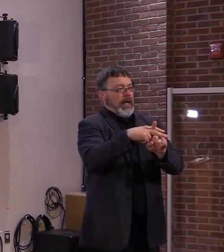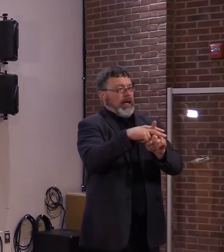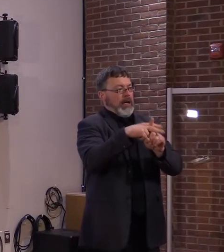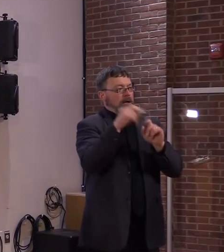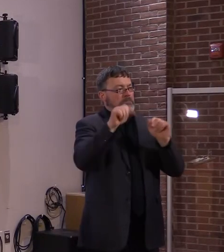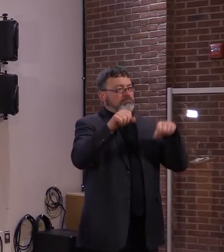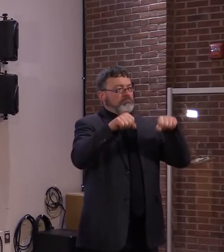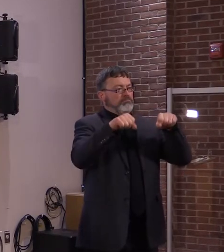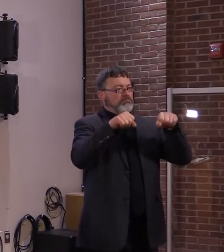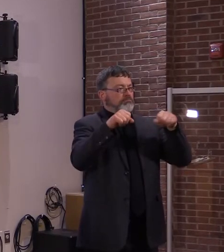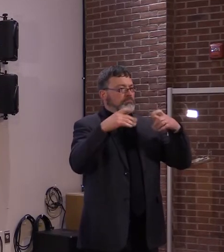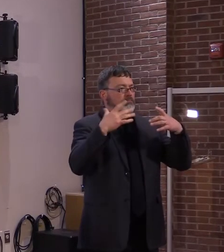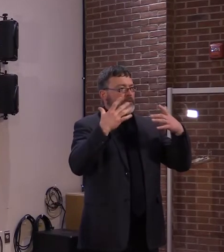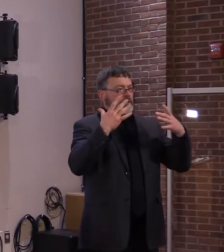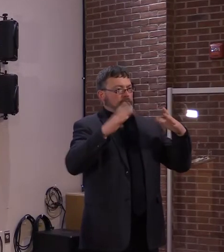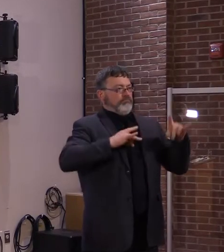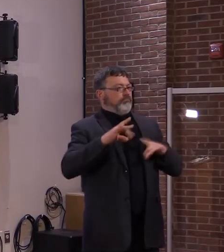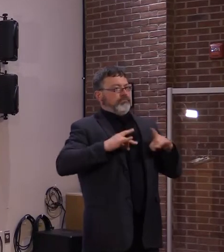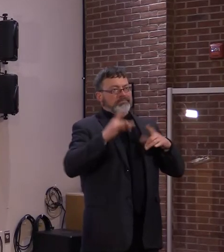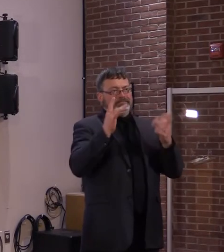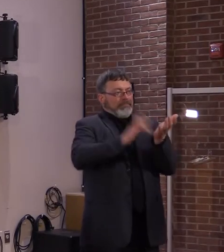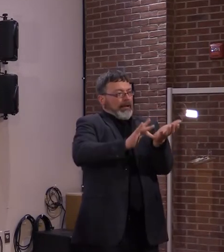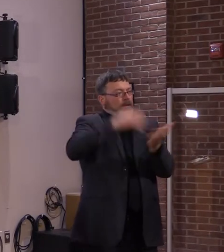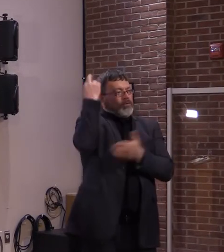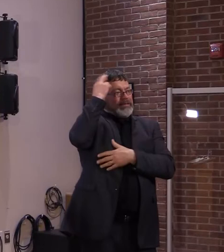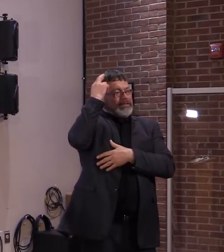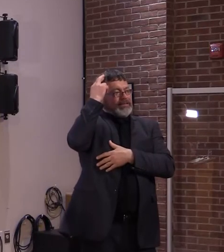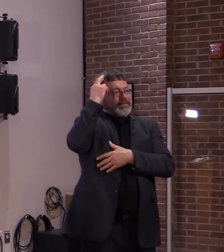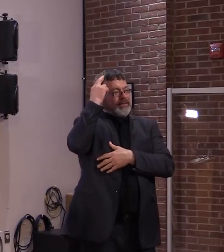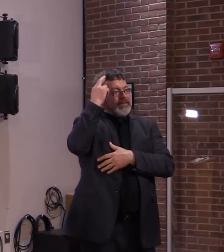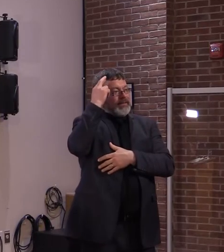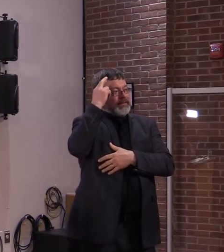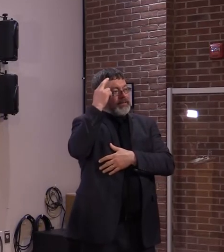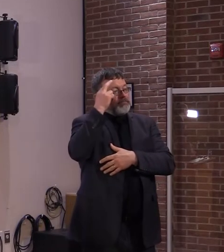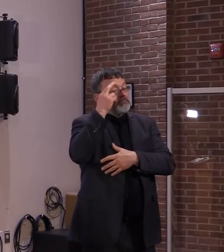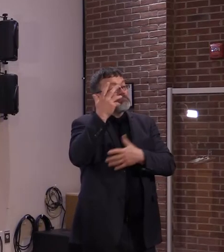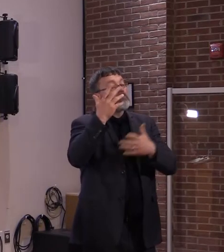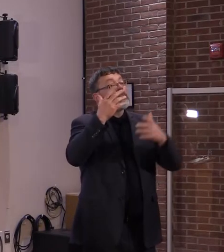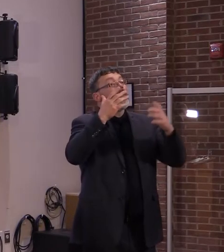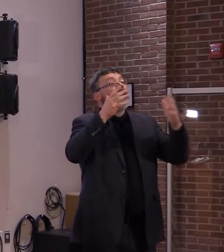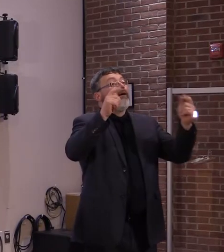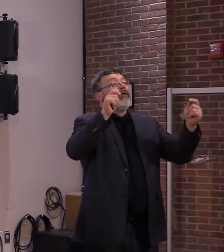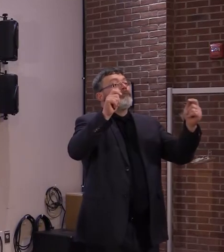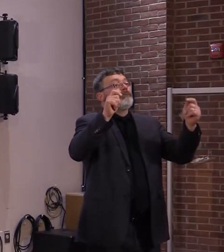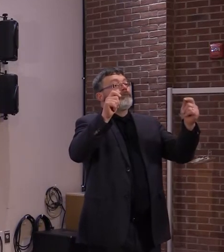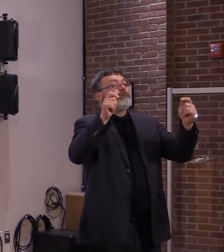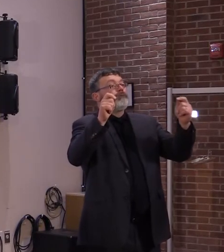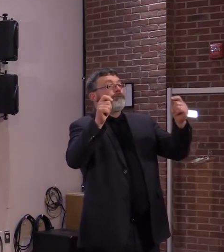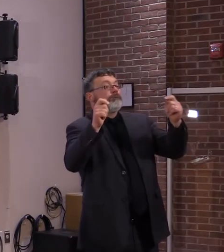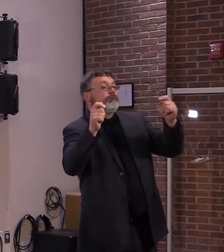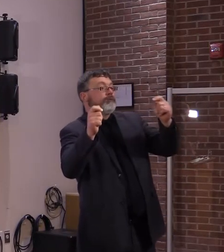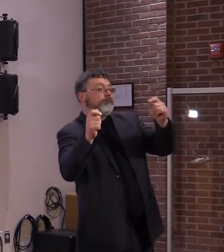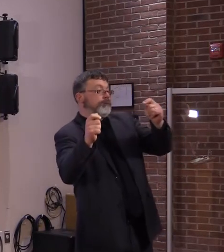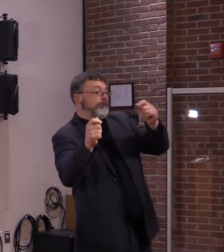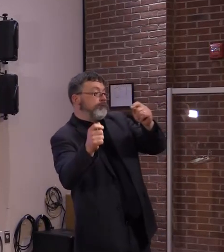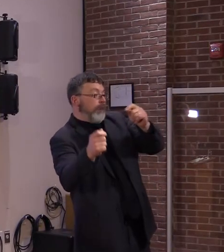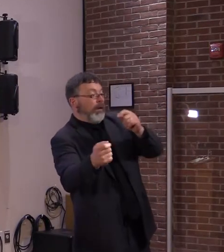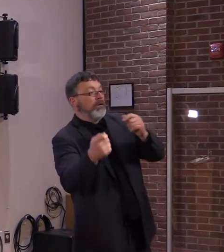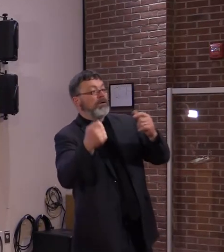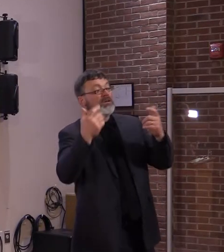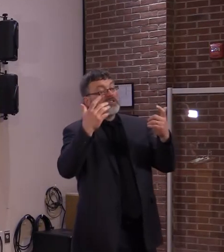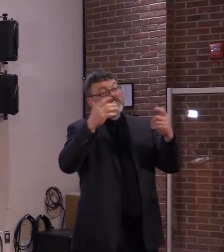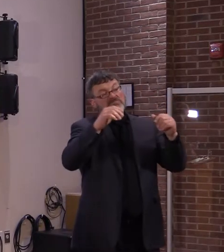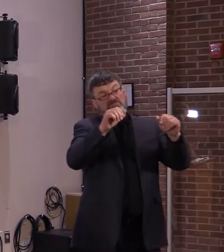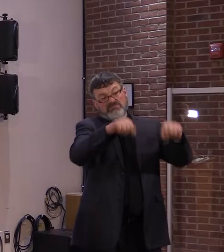establish itself more as a seasonal virus. Meaning, meaning like in the flu season when we see